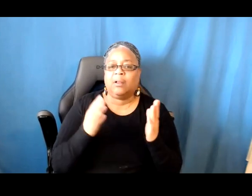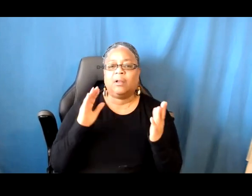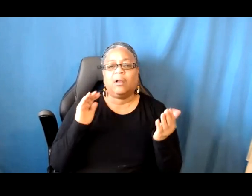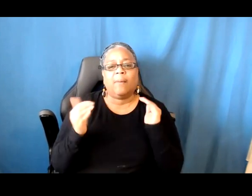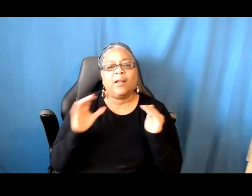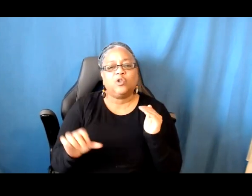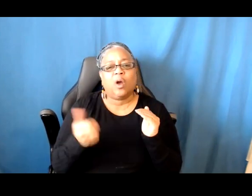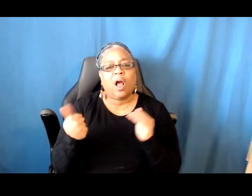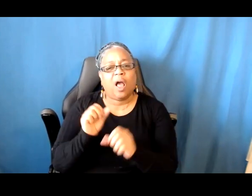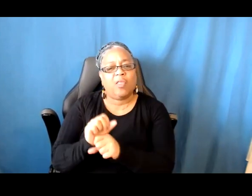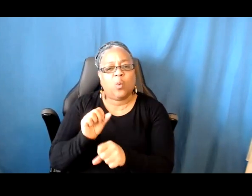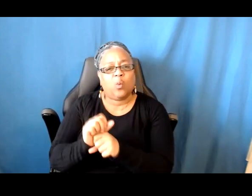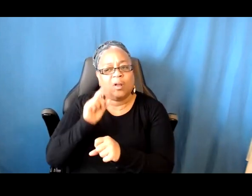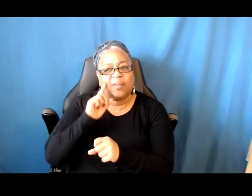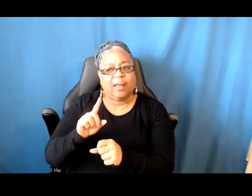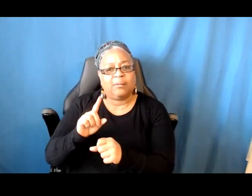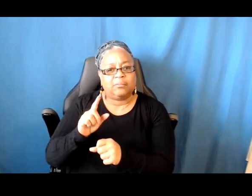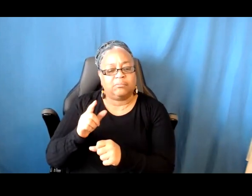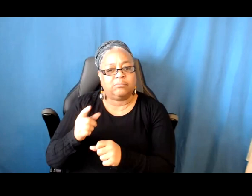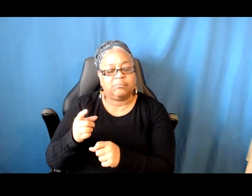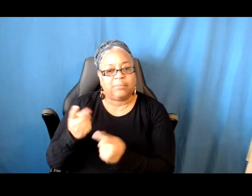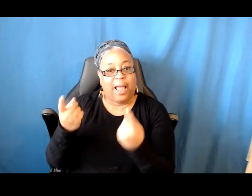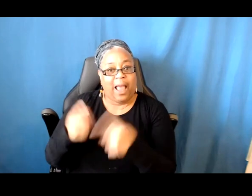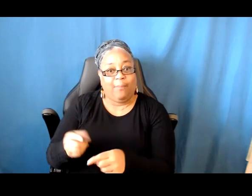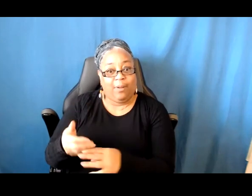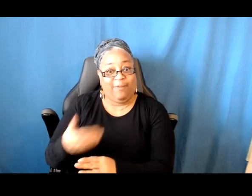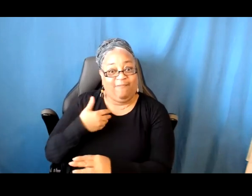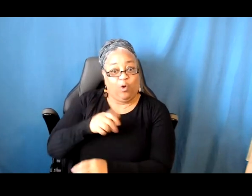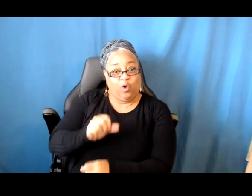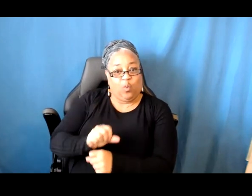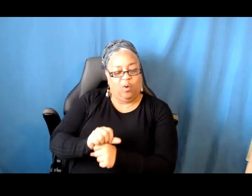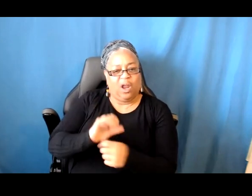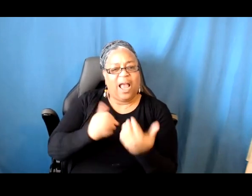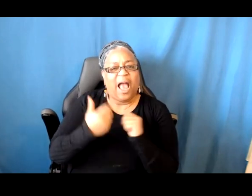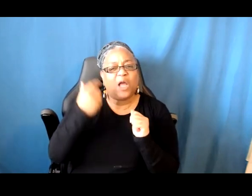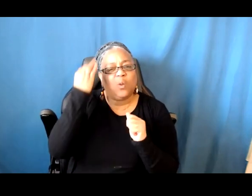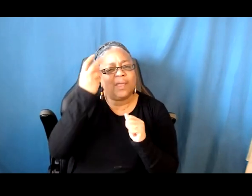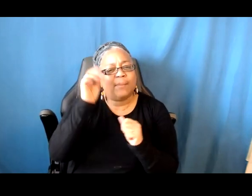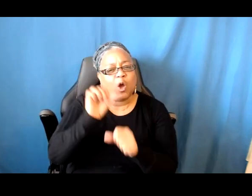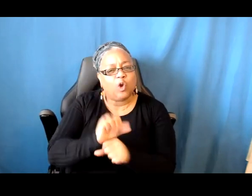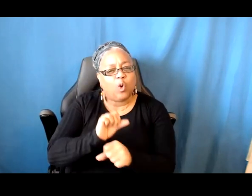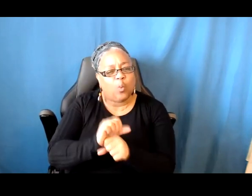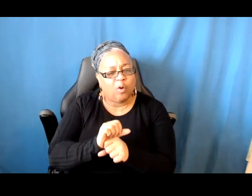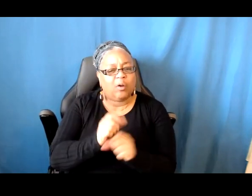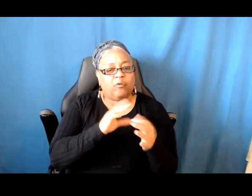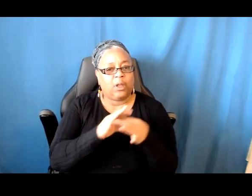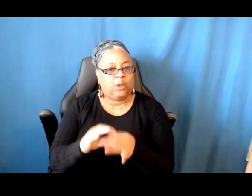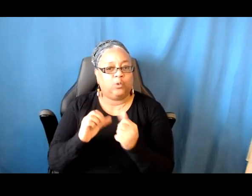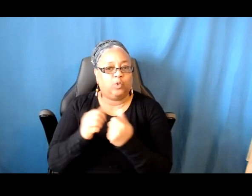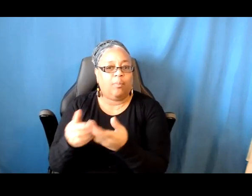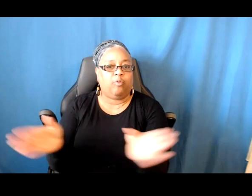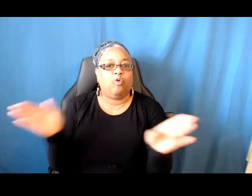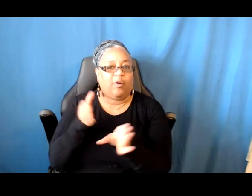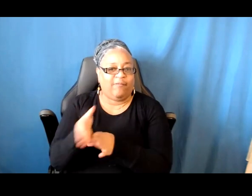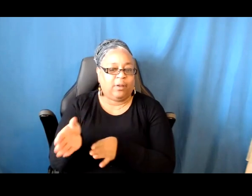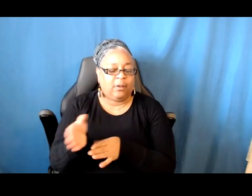the way for its possibility. How are you thinking about the work that you do as an artist in relationship to a broader field? So this